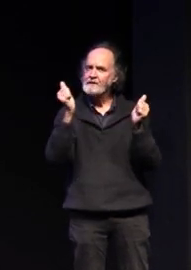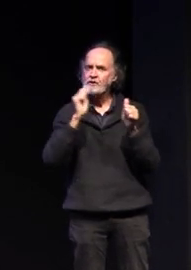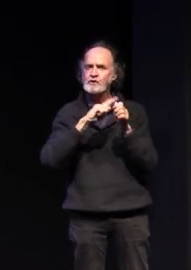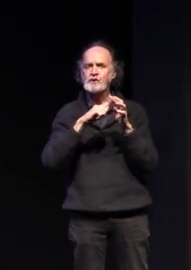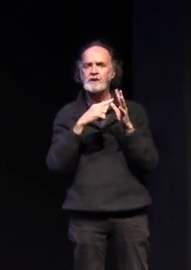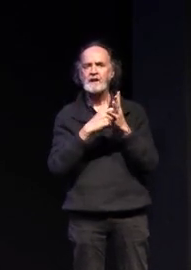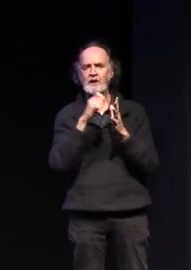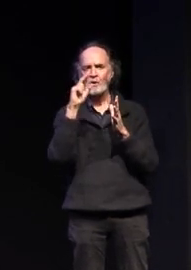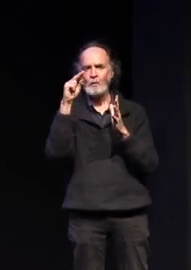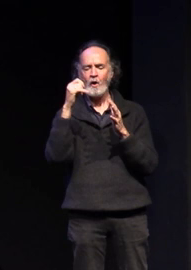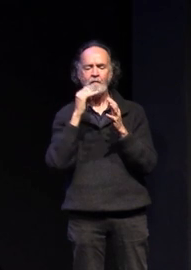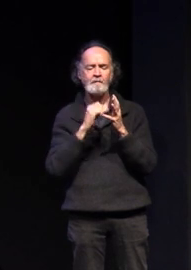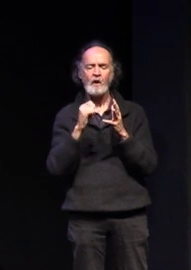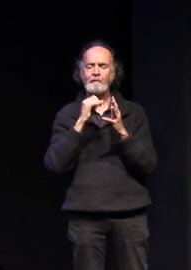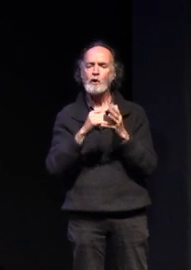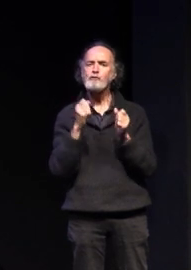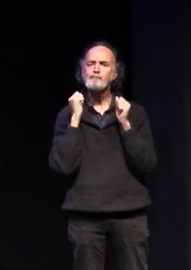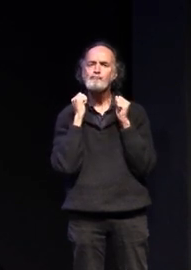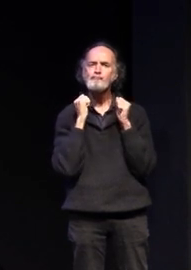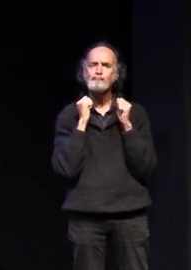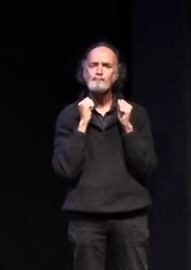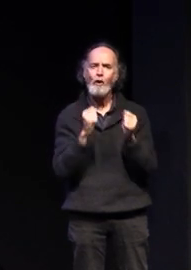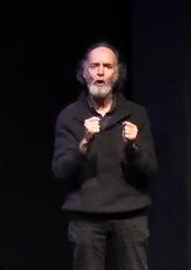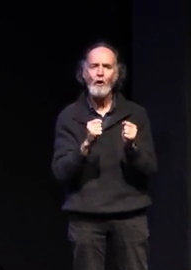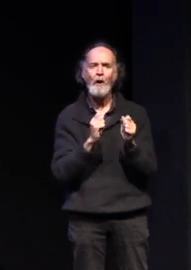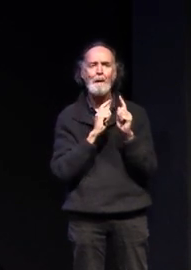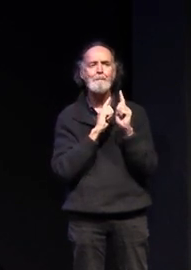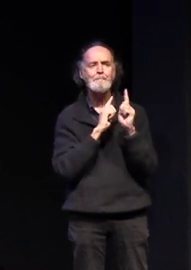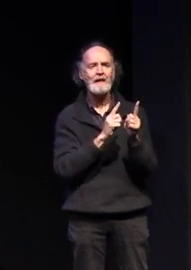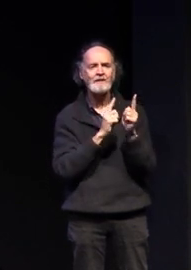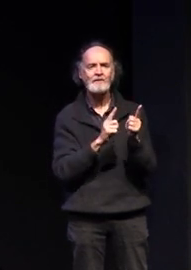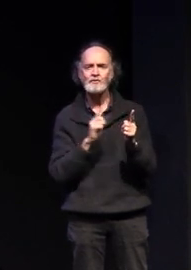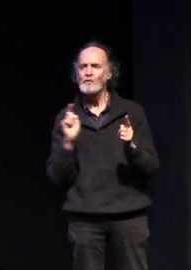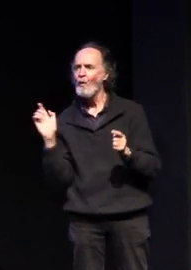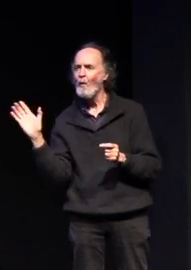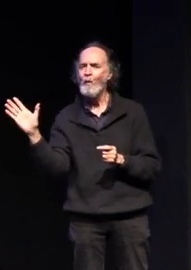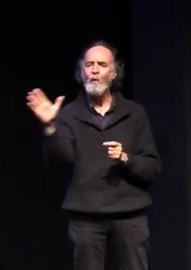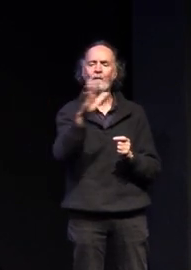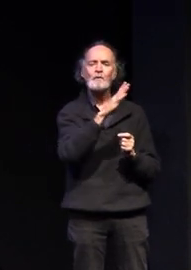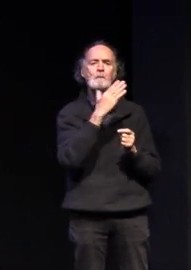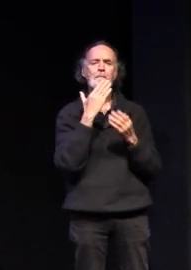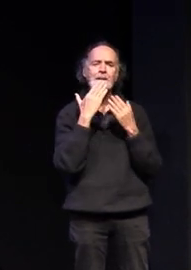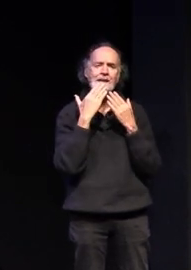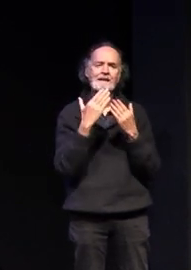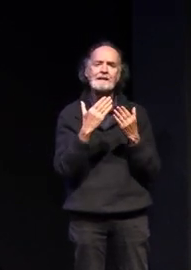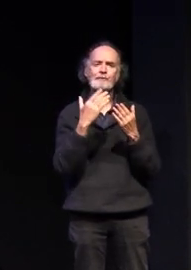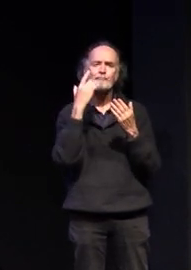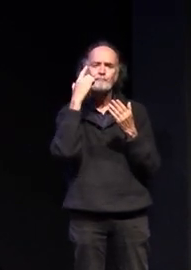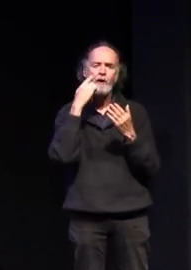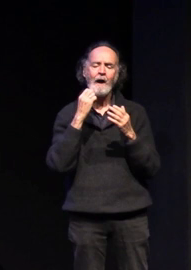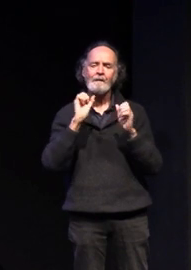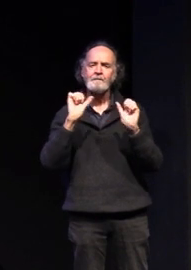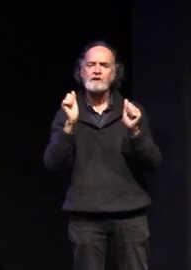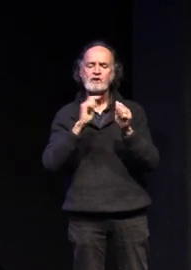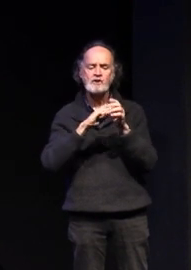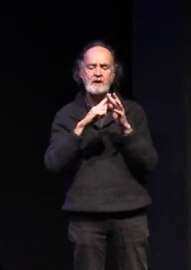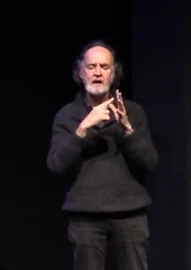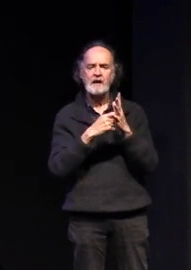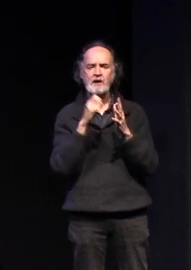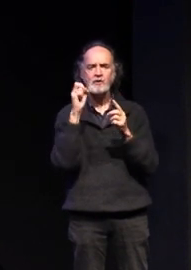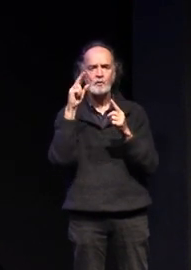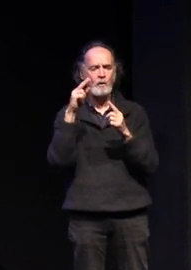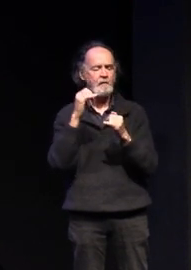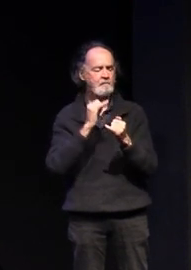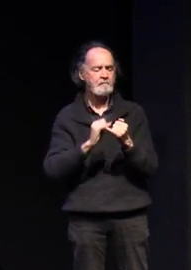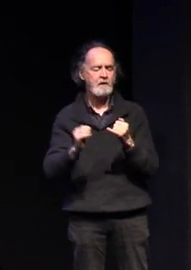strongest message that i want to give to each and every one of our families and each and every one of our students completing year 12 is so important